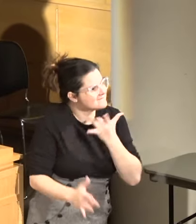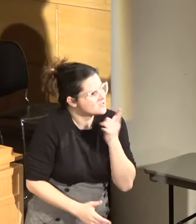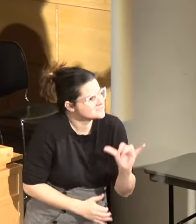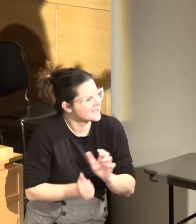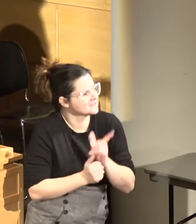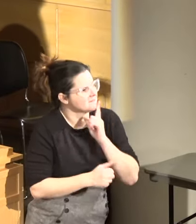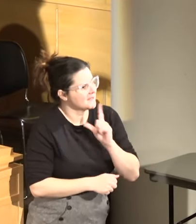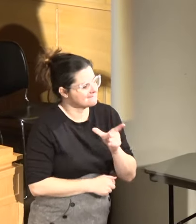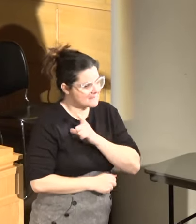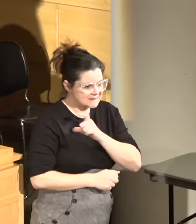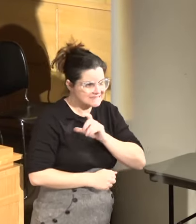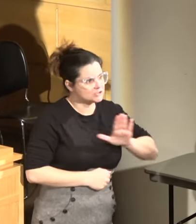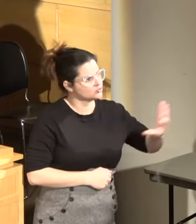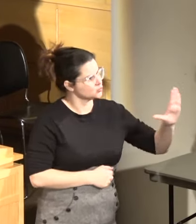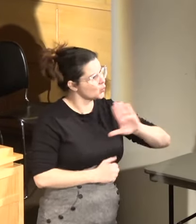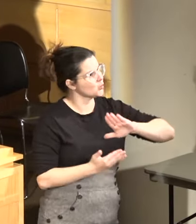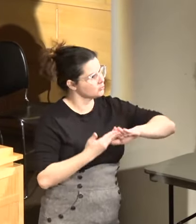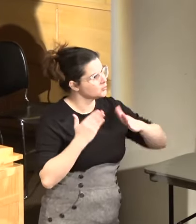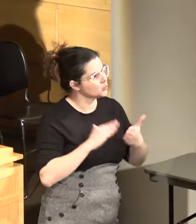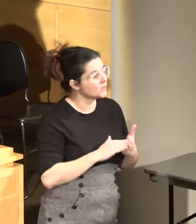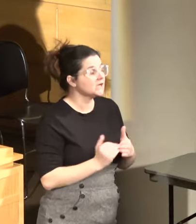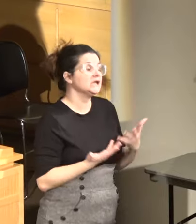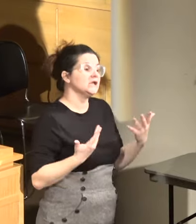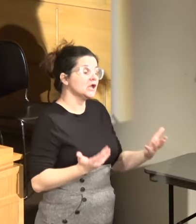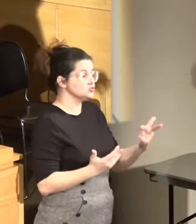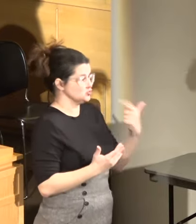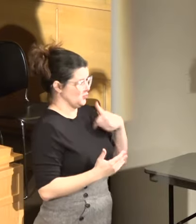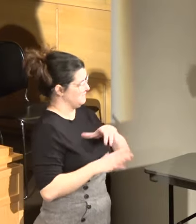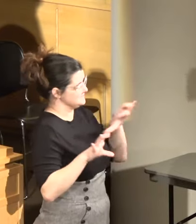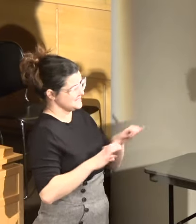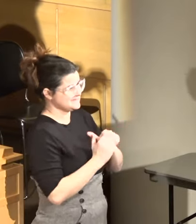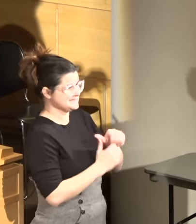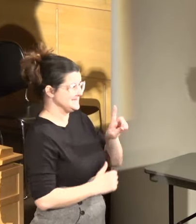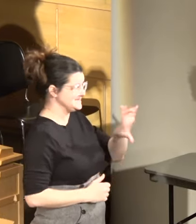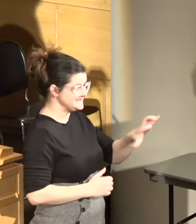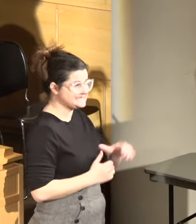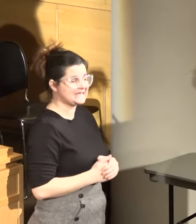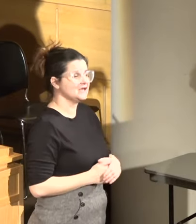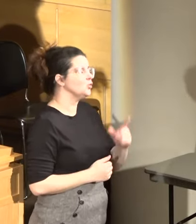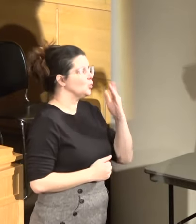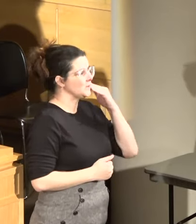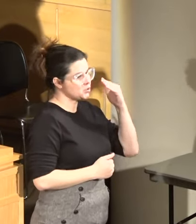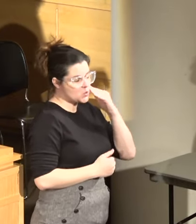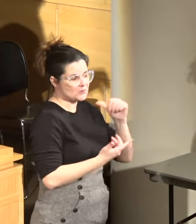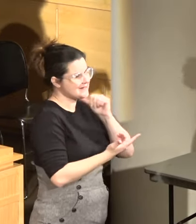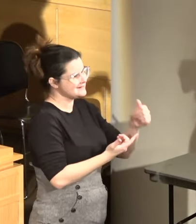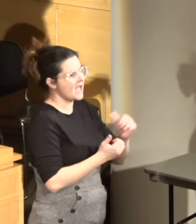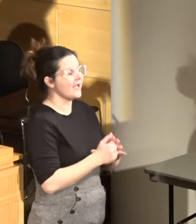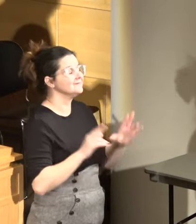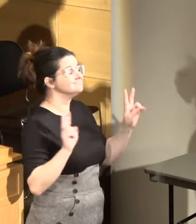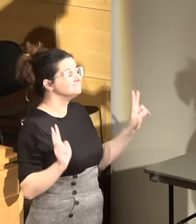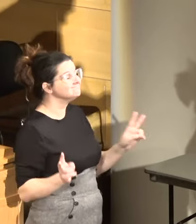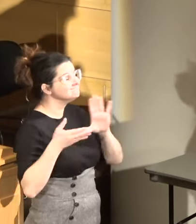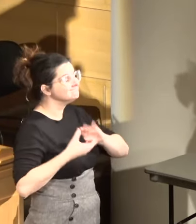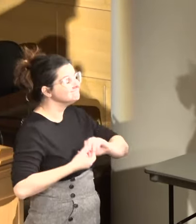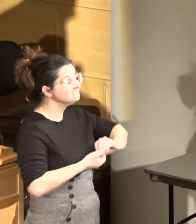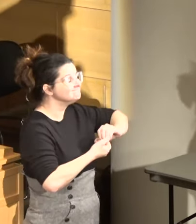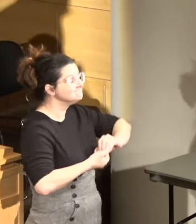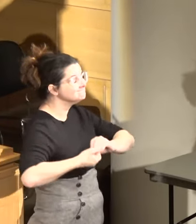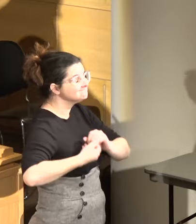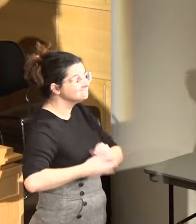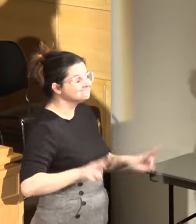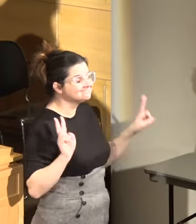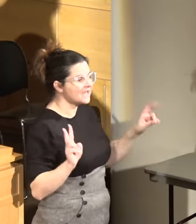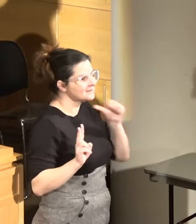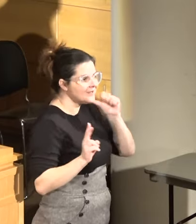be policed in your communities. And so we've done this in D.C. We know that it's not all kumbaya, it's really hard work.